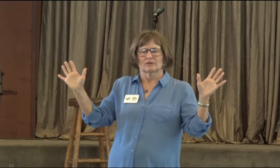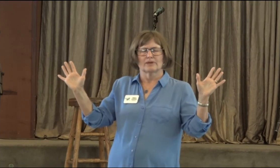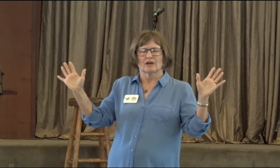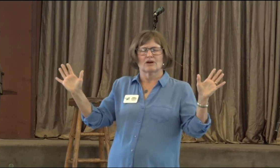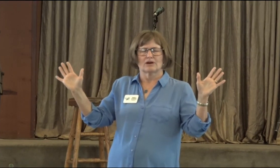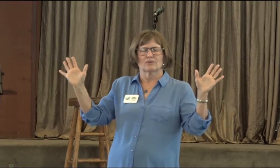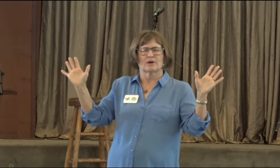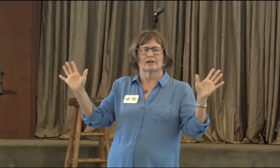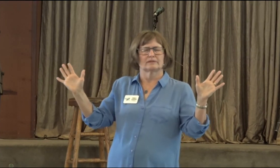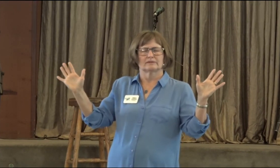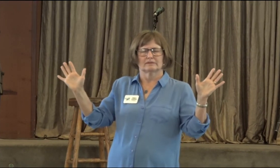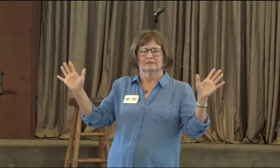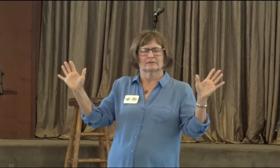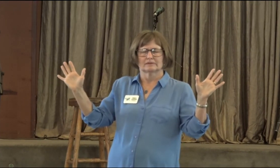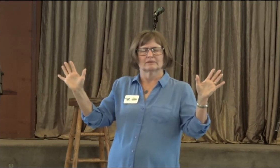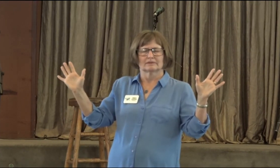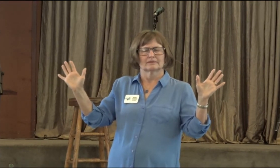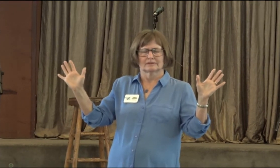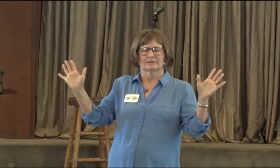We are one.